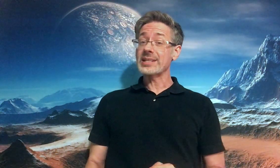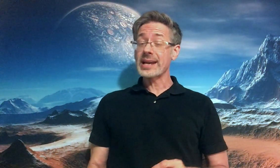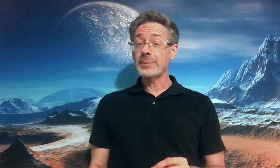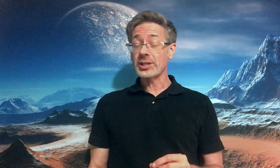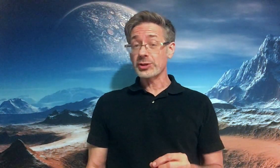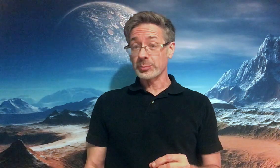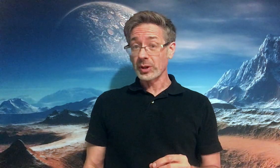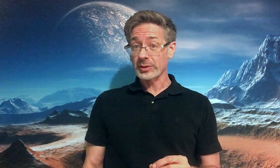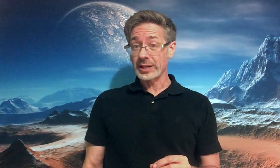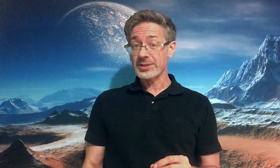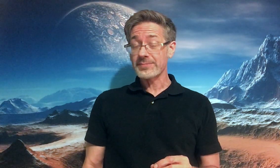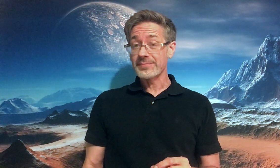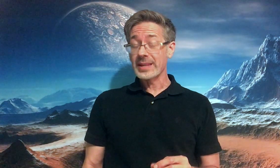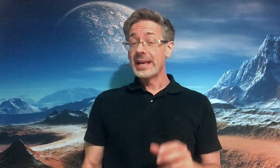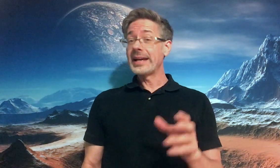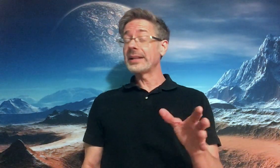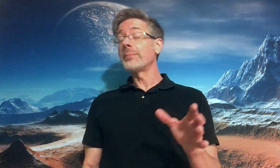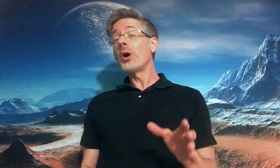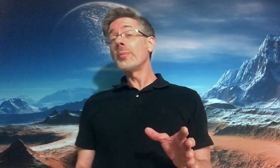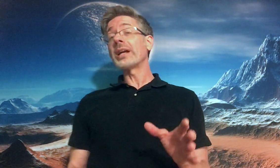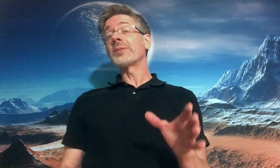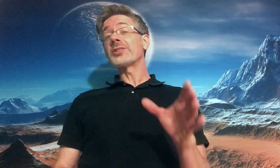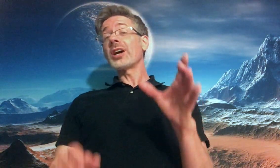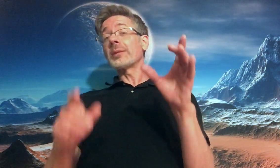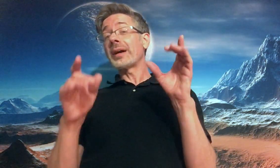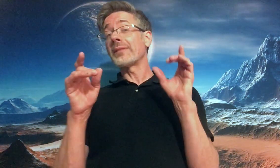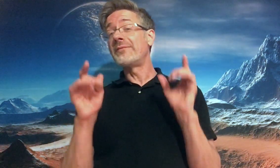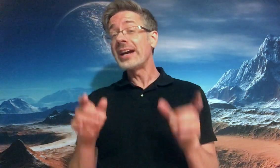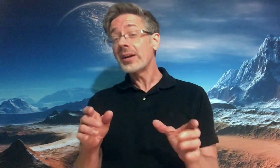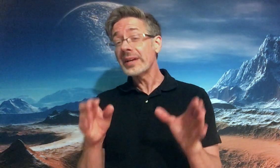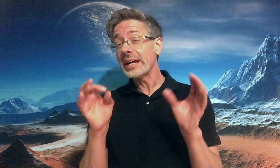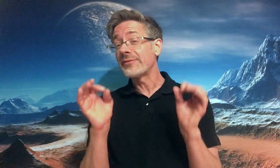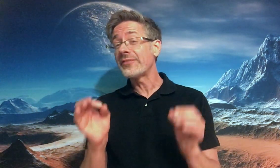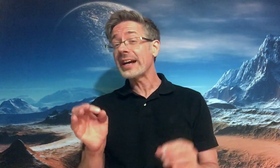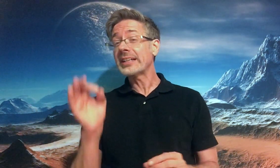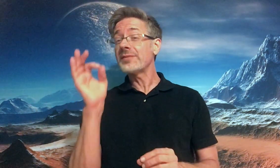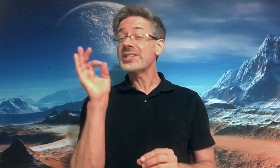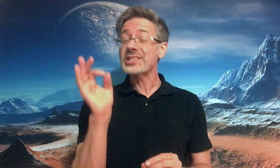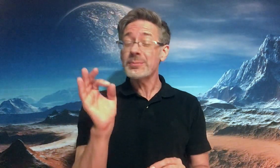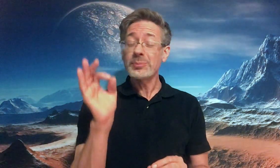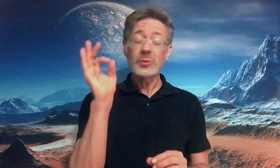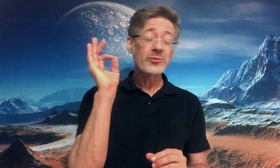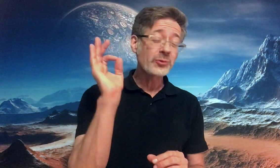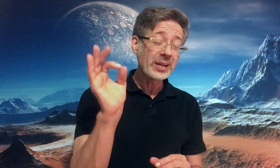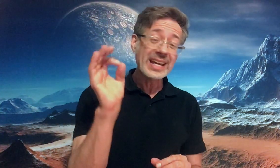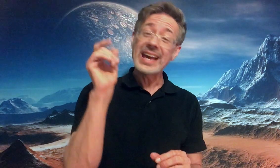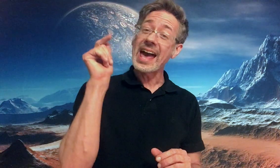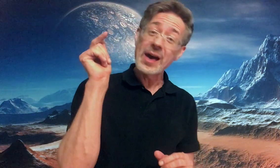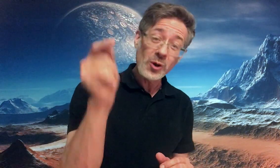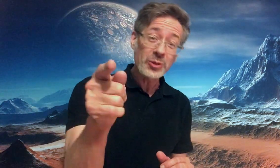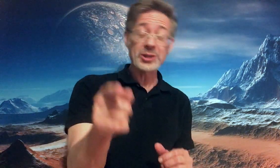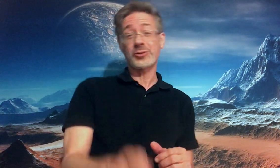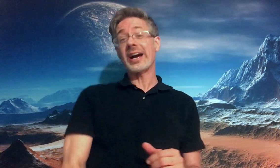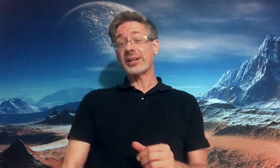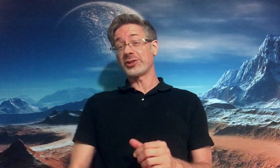sabotage your progress, and in a moment I'm going to talk about a very effective, simple, free, healthy strategy